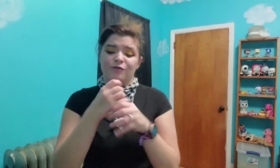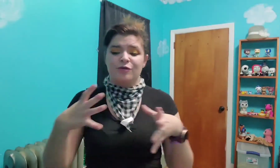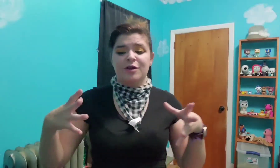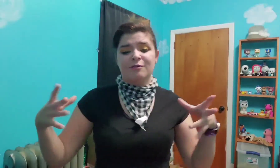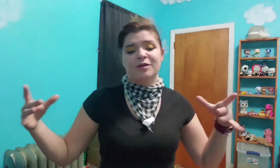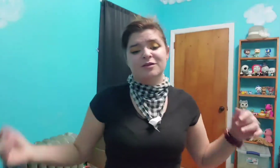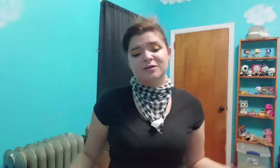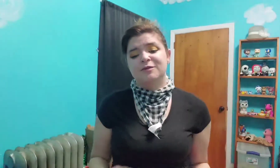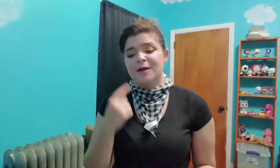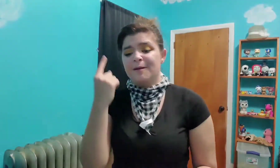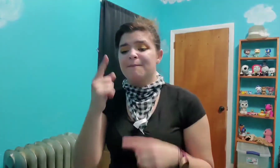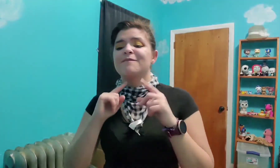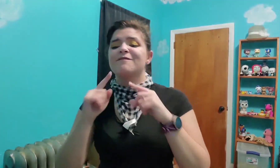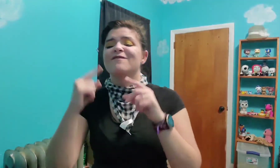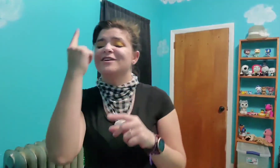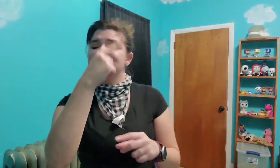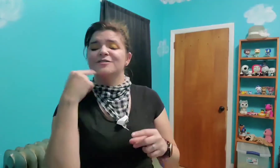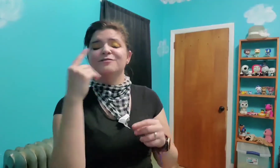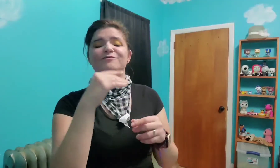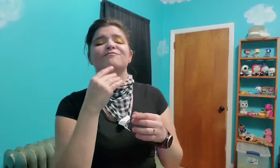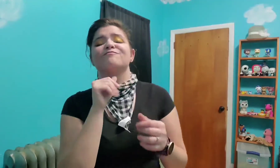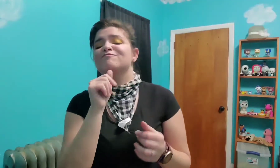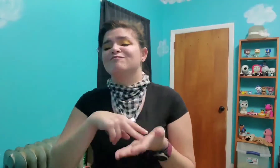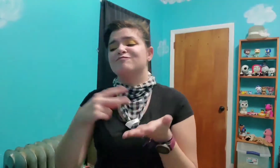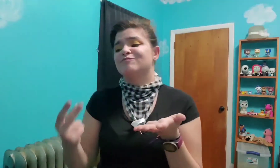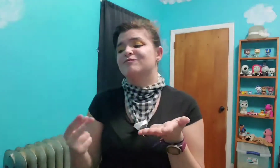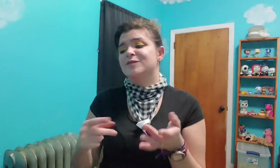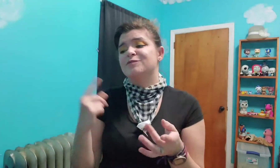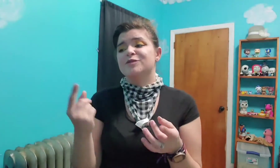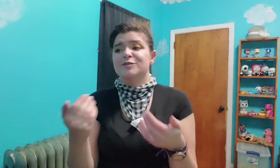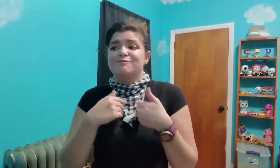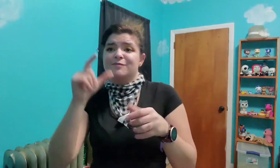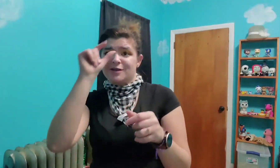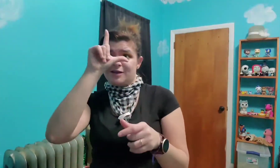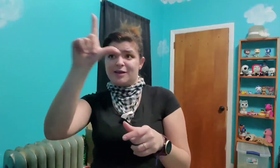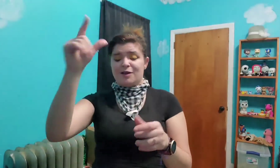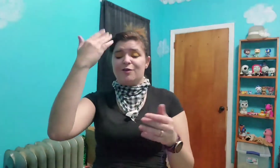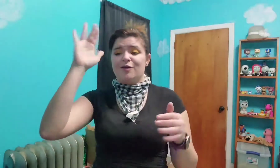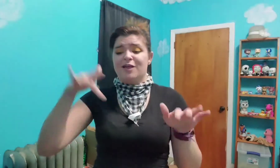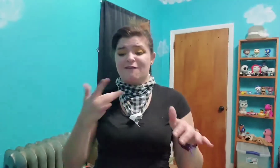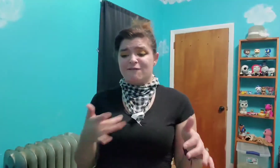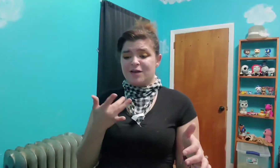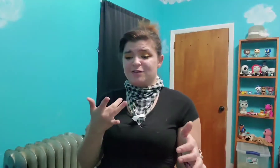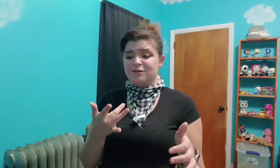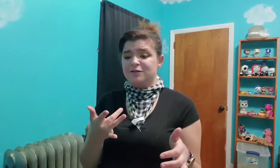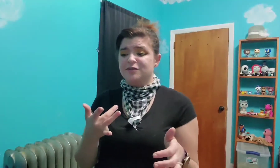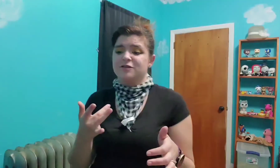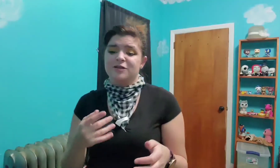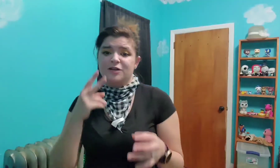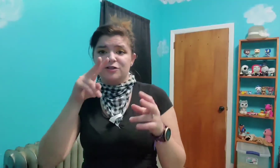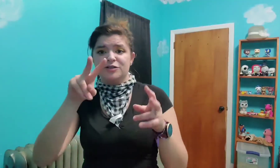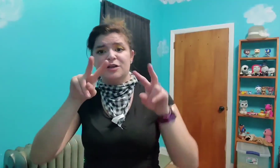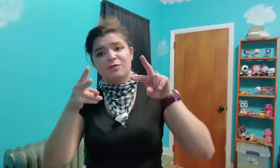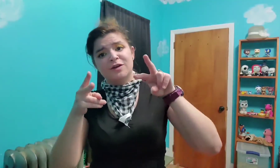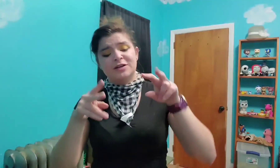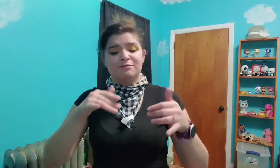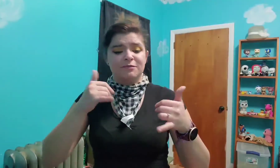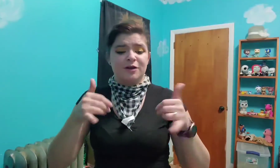grip Screaming at my face, baby, don't drip Someone took a big L, don't know how that felt Looking at you sideways, party